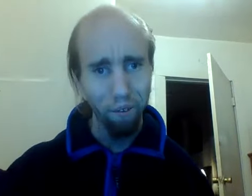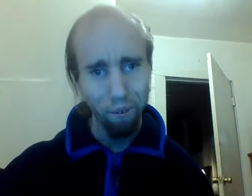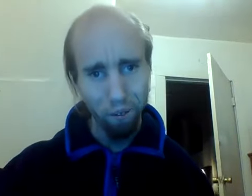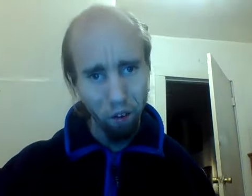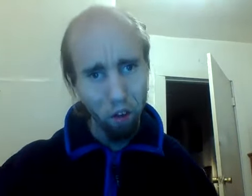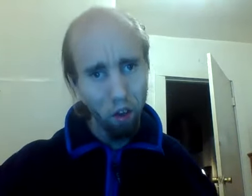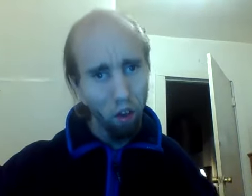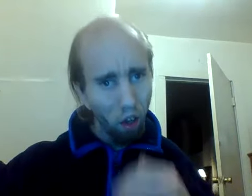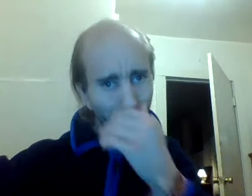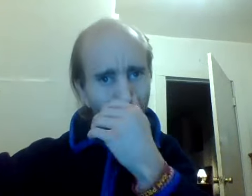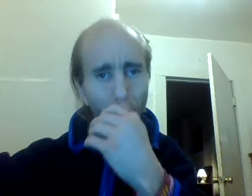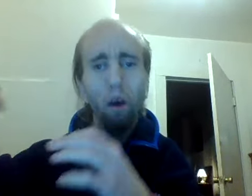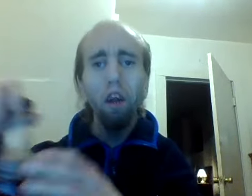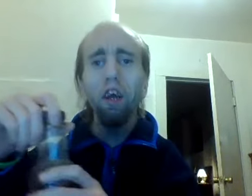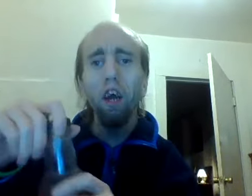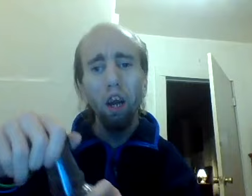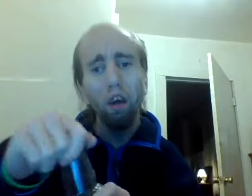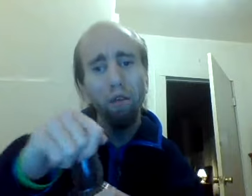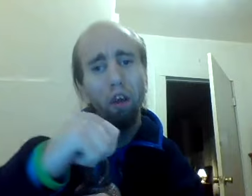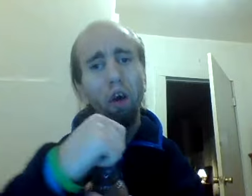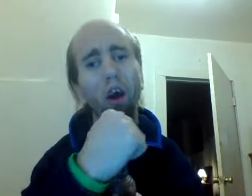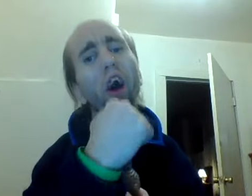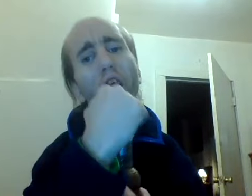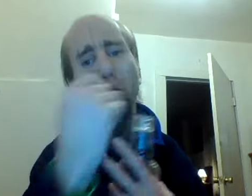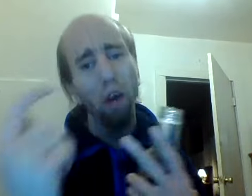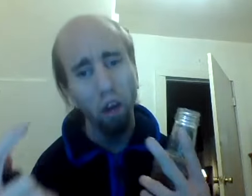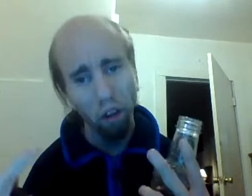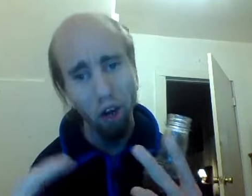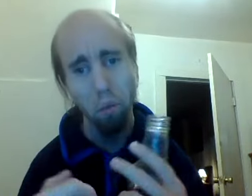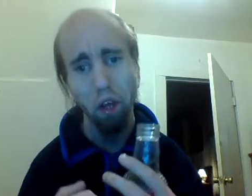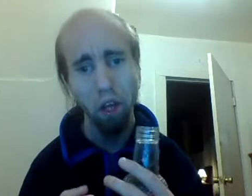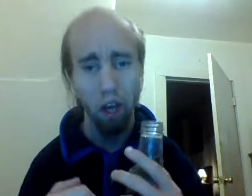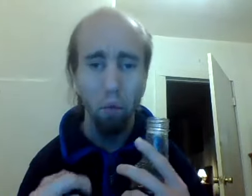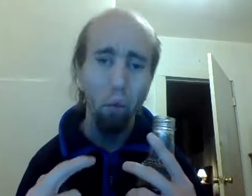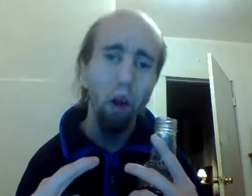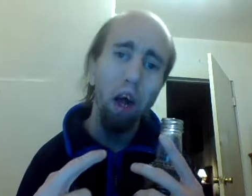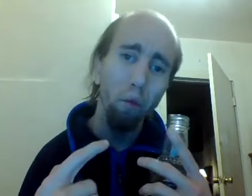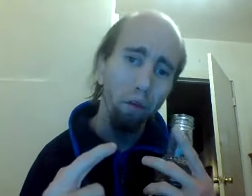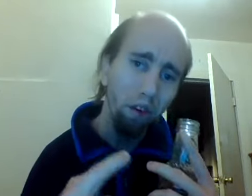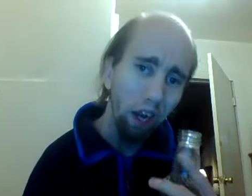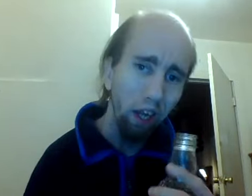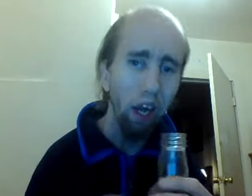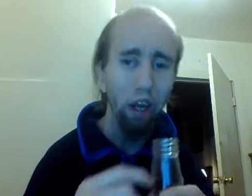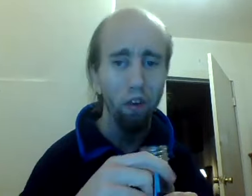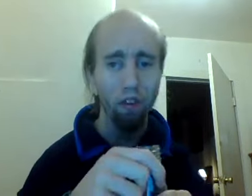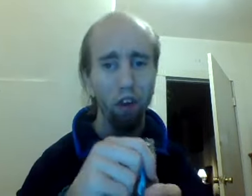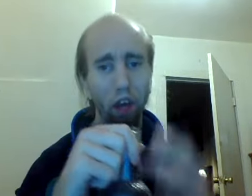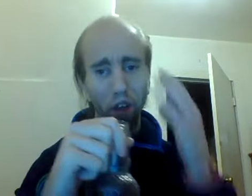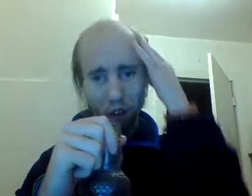I wanted to kind of you know elaborate on that a bit and what I was getting at yesterday